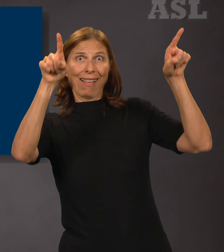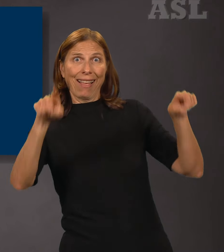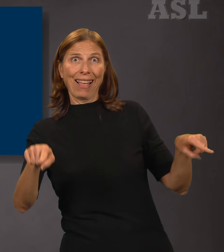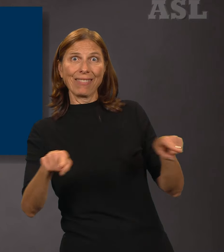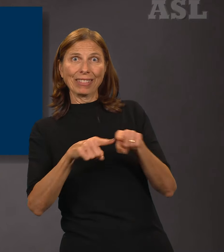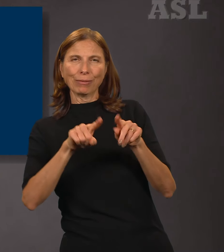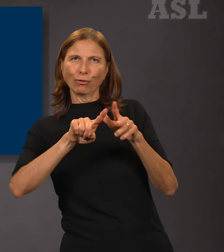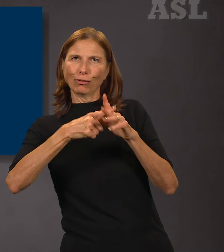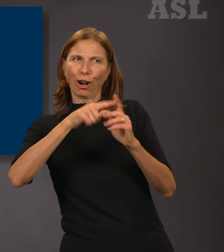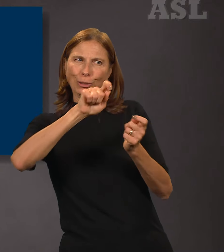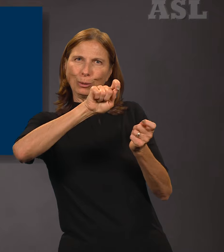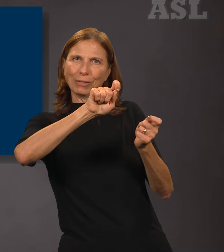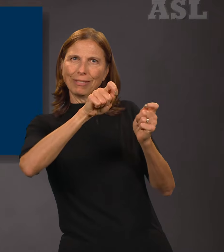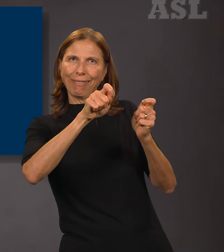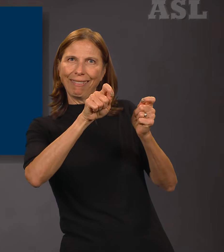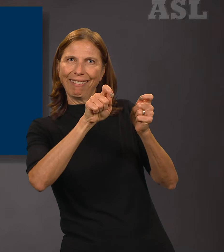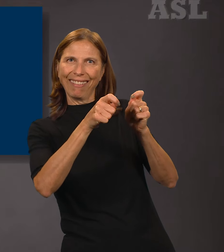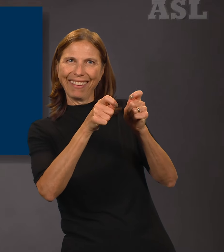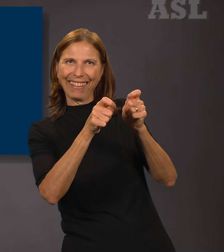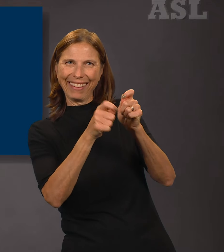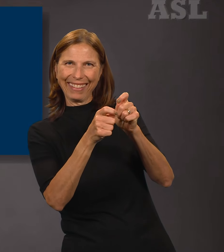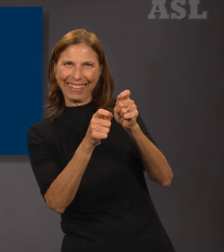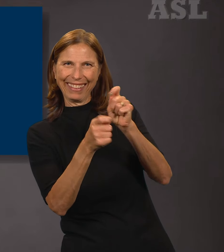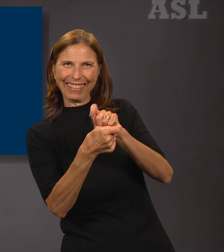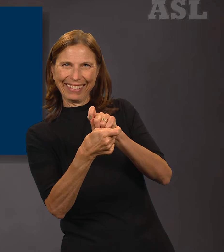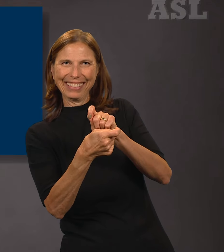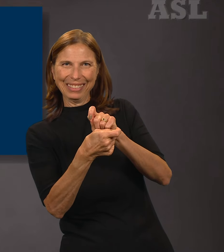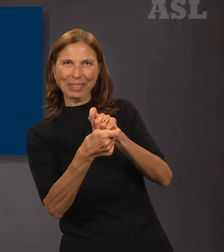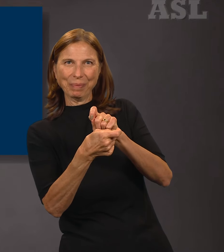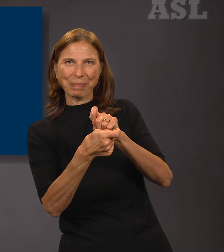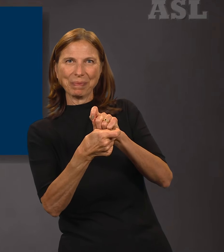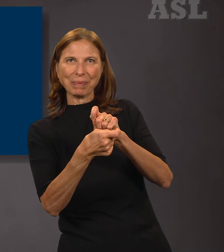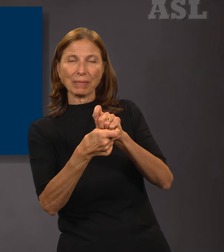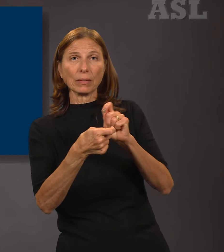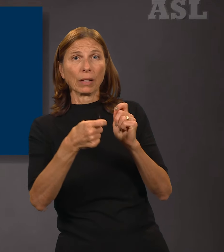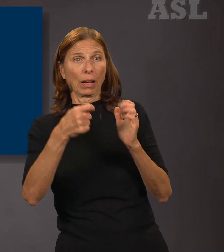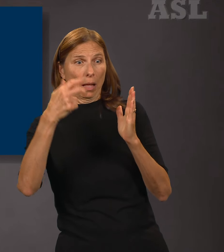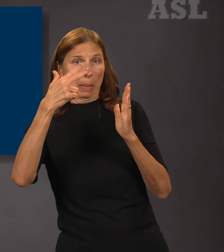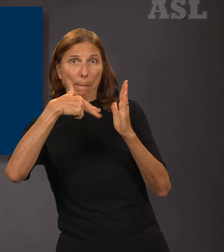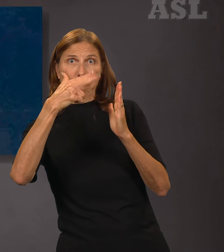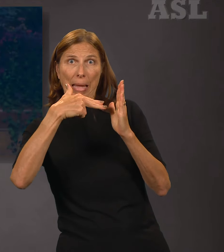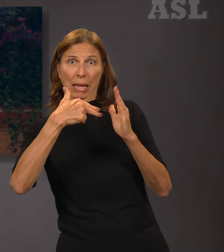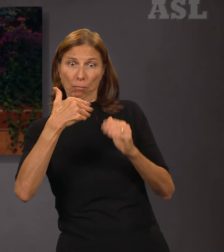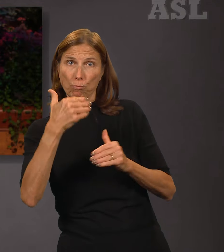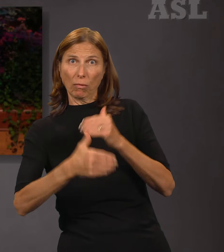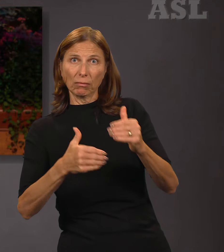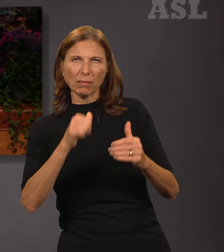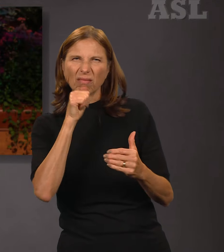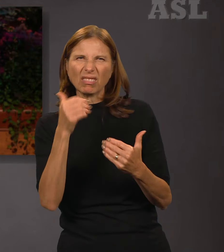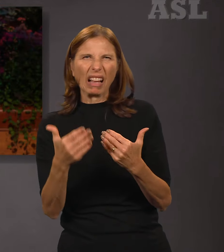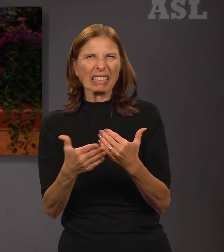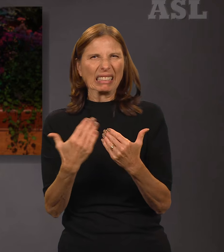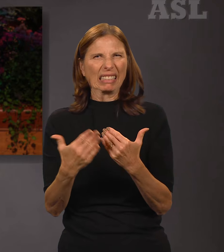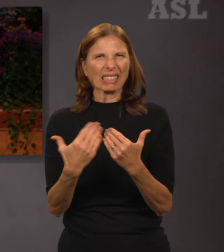become something more. The process wasn't easy. Sometimes it didn't look as I had hoped.